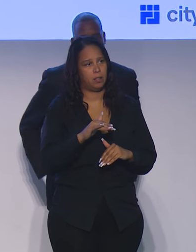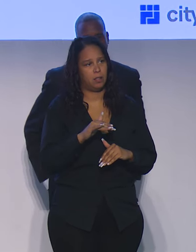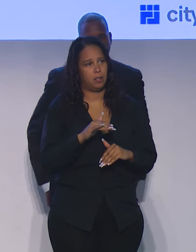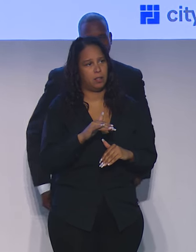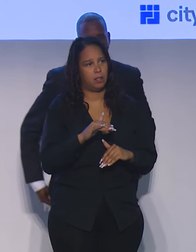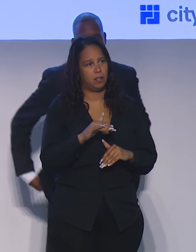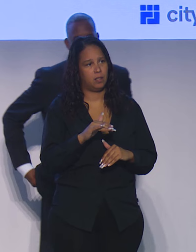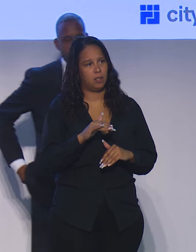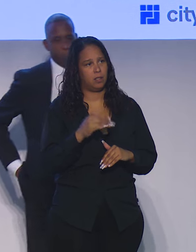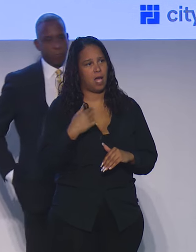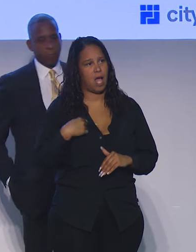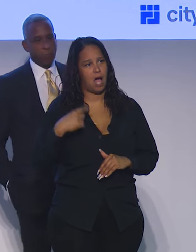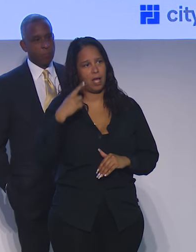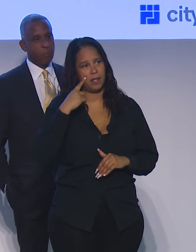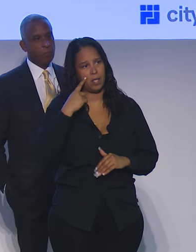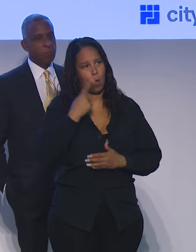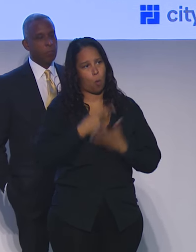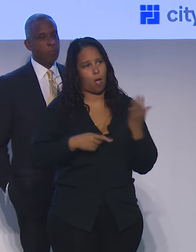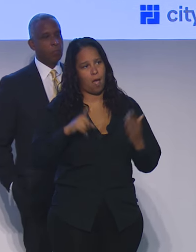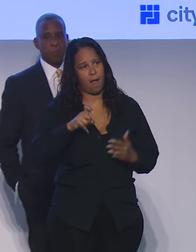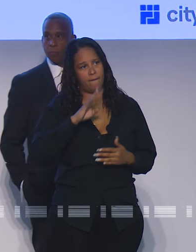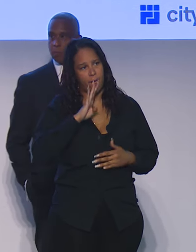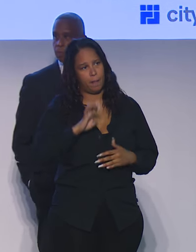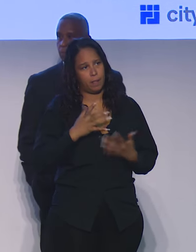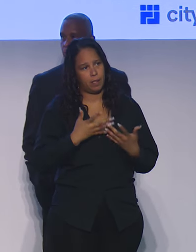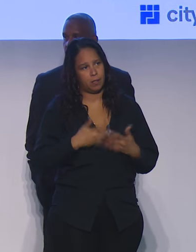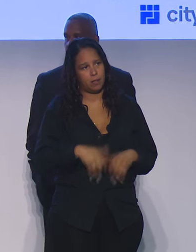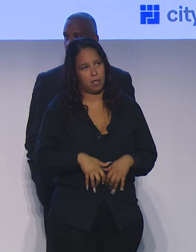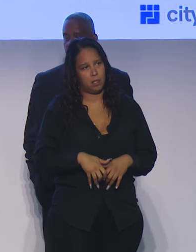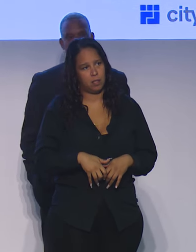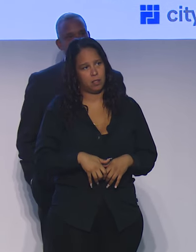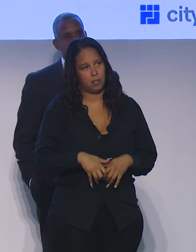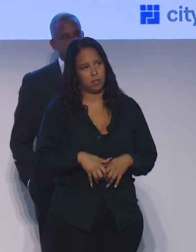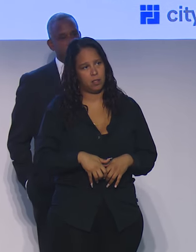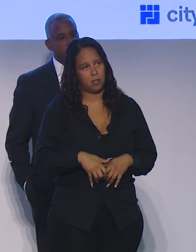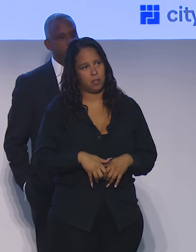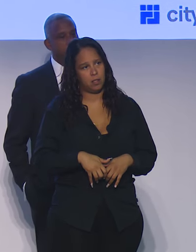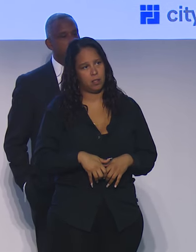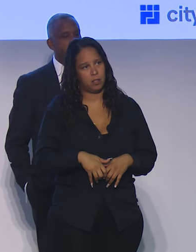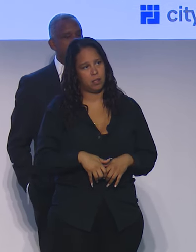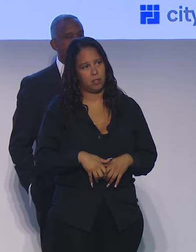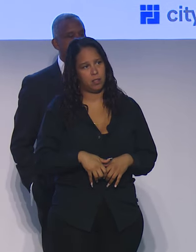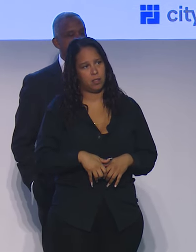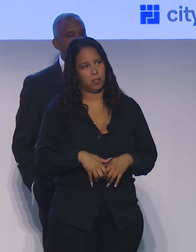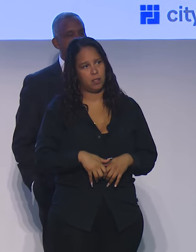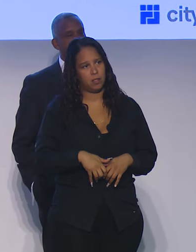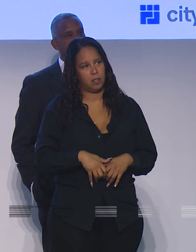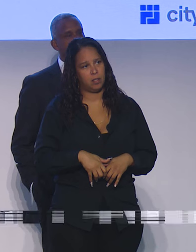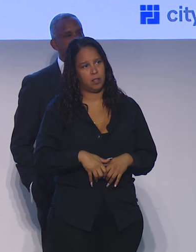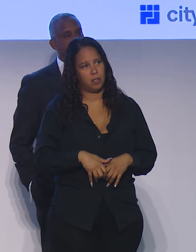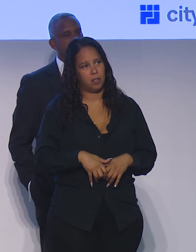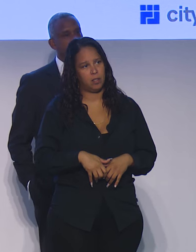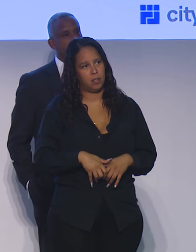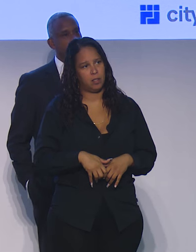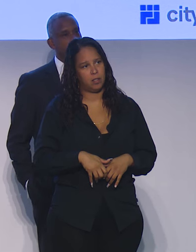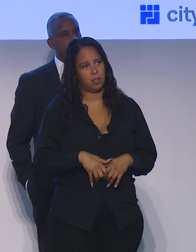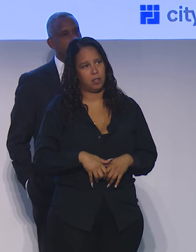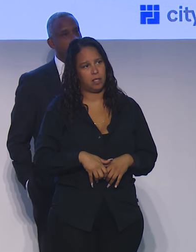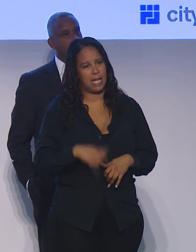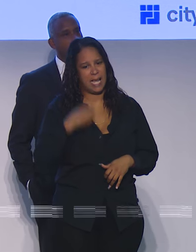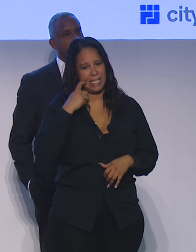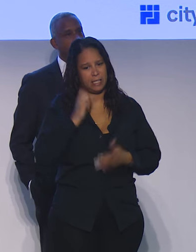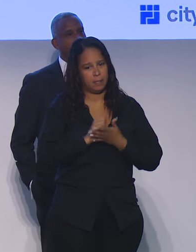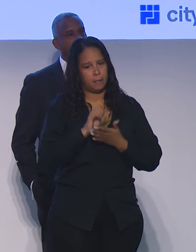I mean, I think what has to be done was actually a second editor in the New England Journal of Medicine about a month ago